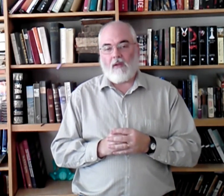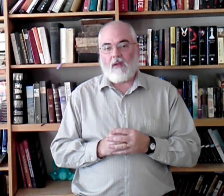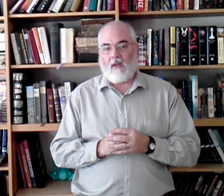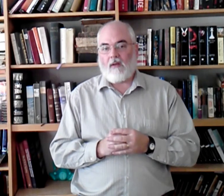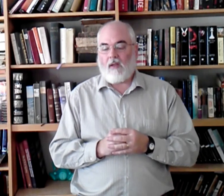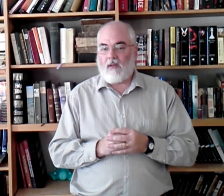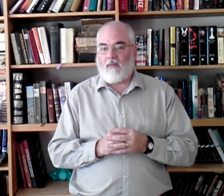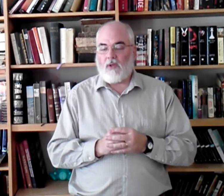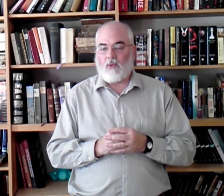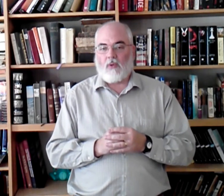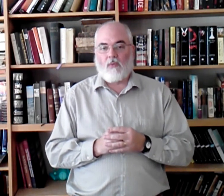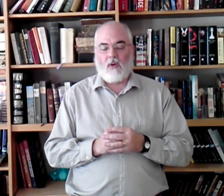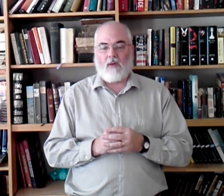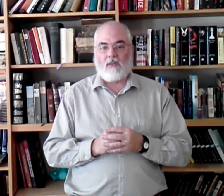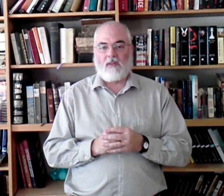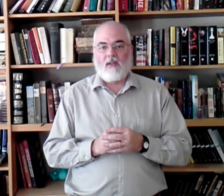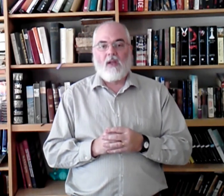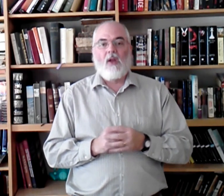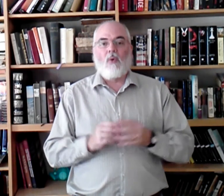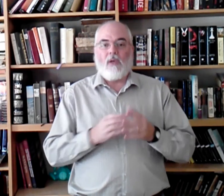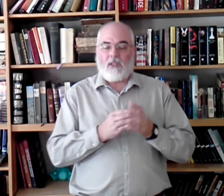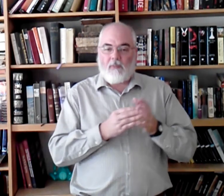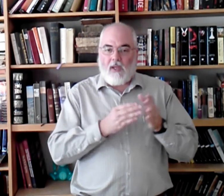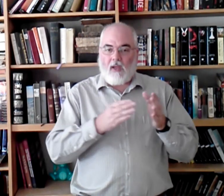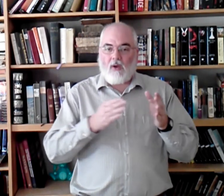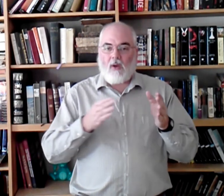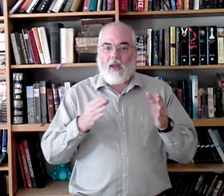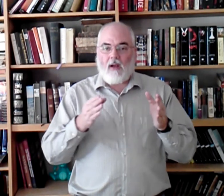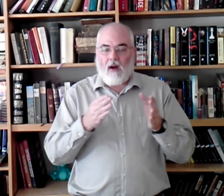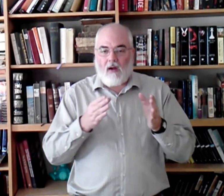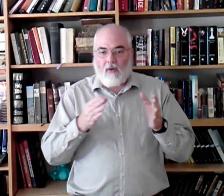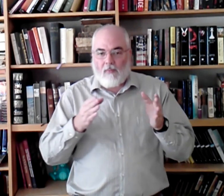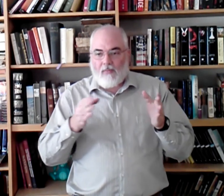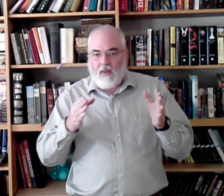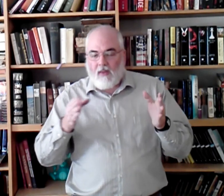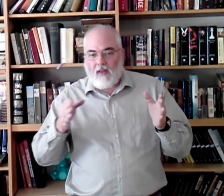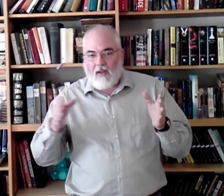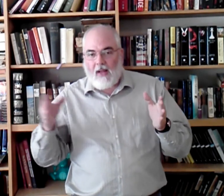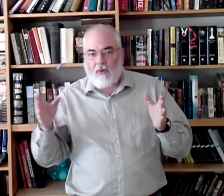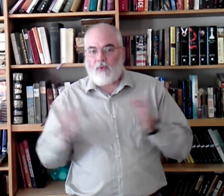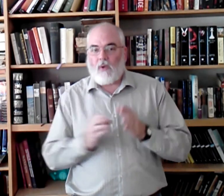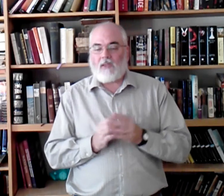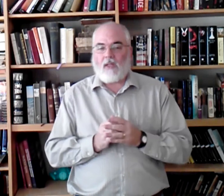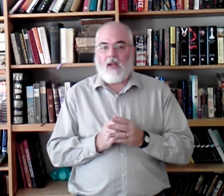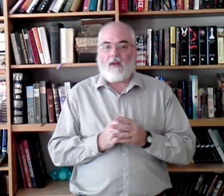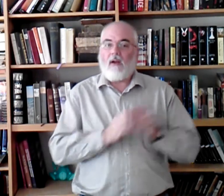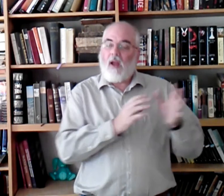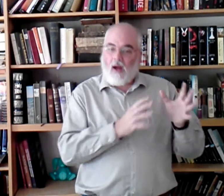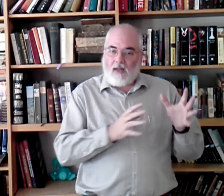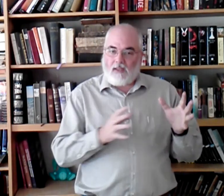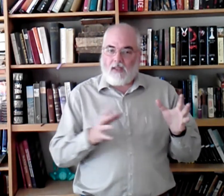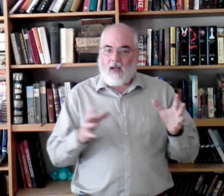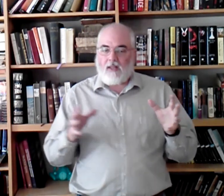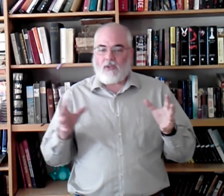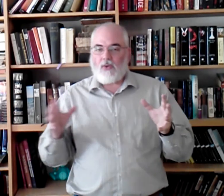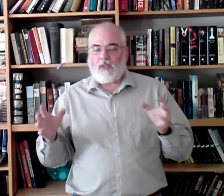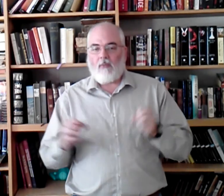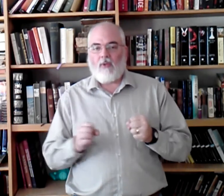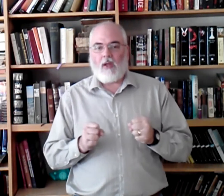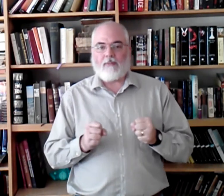in individual words. We speak and our language runs together. Our signs do the same thing.